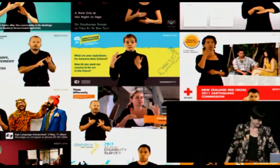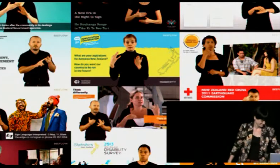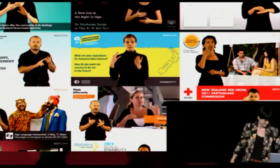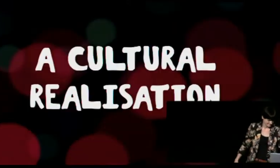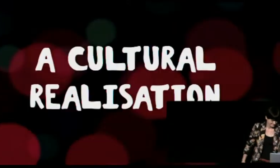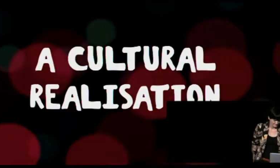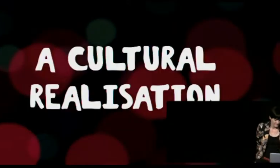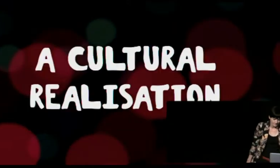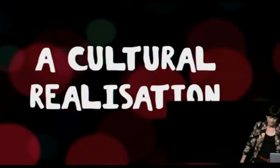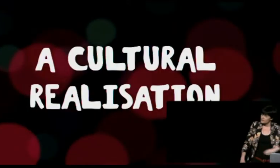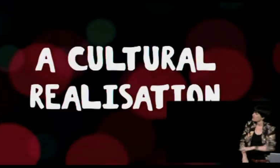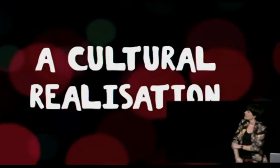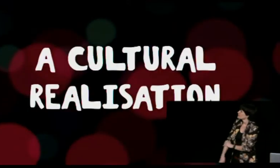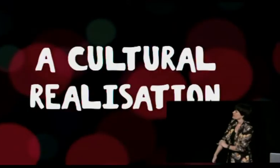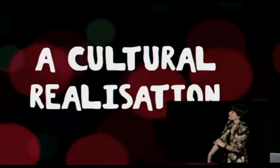charity group. So I'll explain a little bit more about that one.